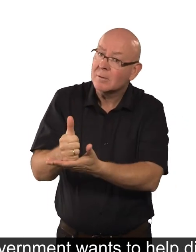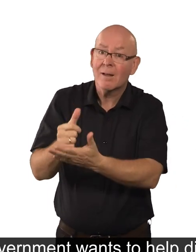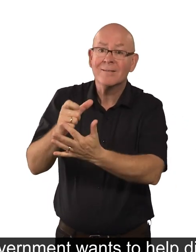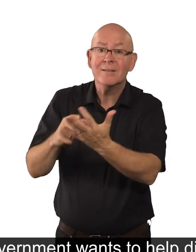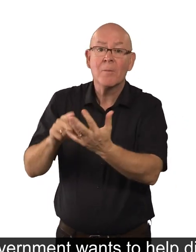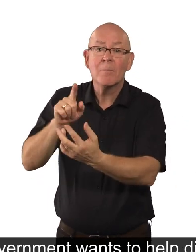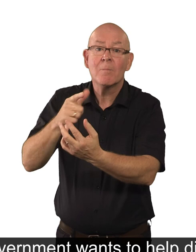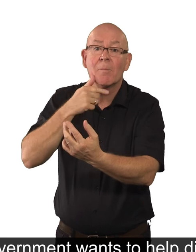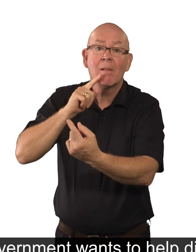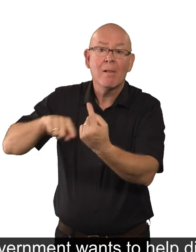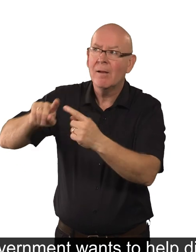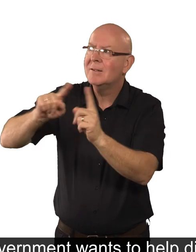people in other countries too.